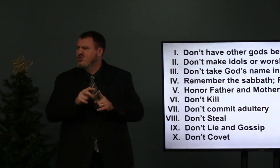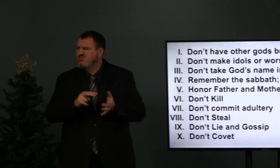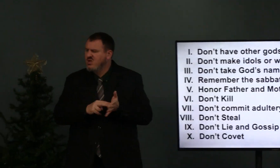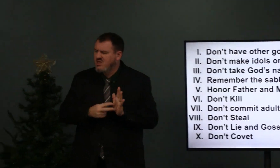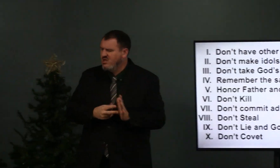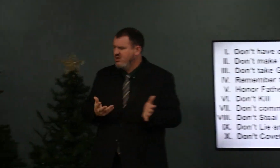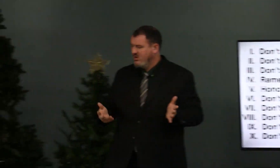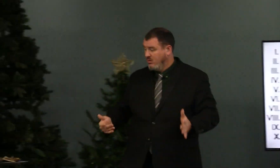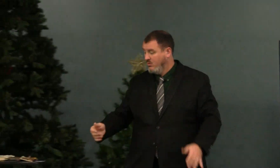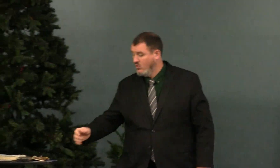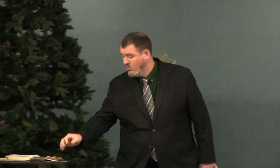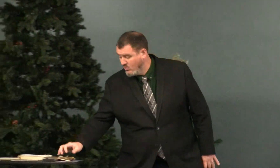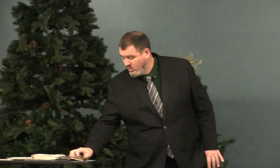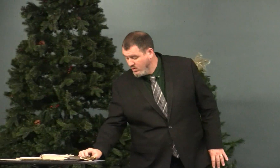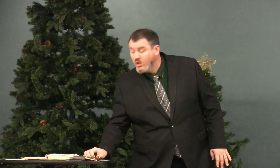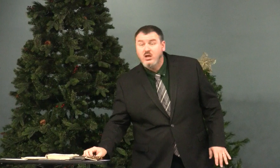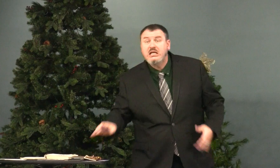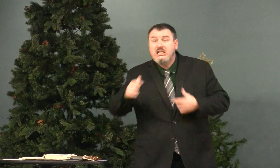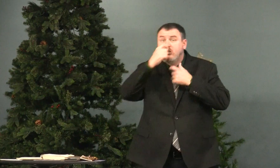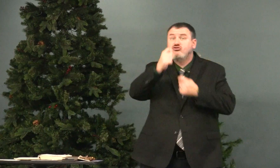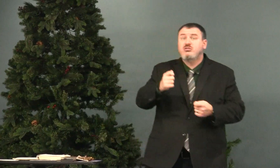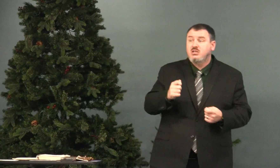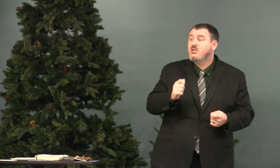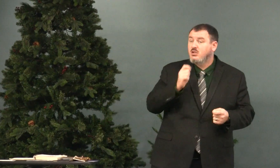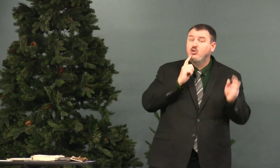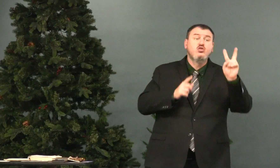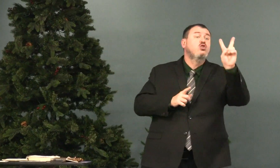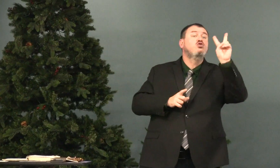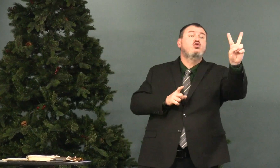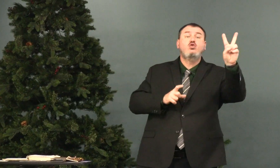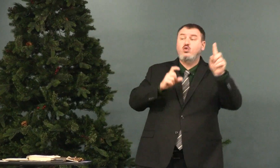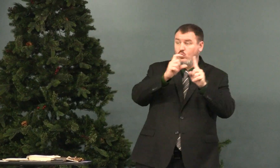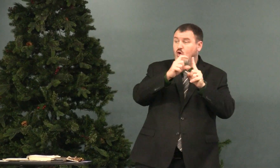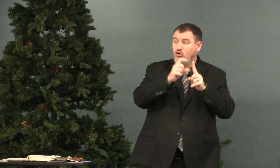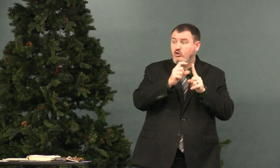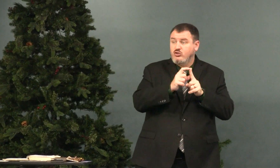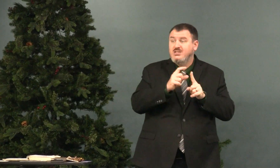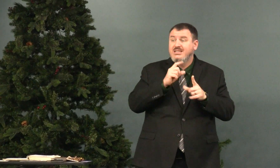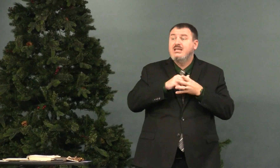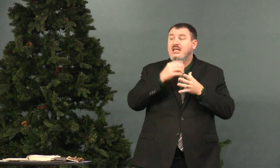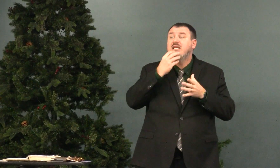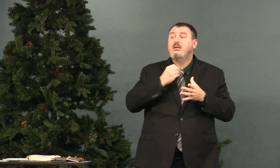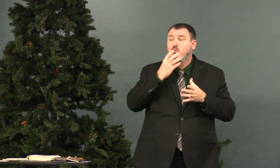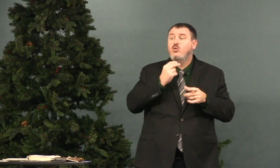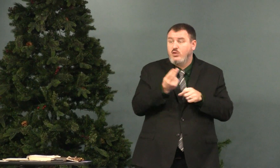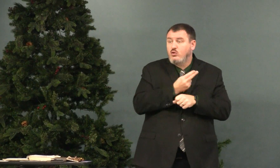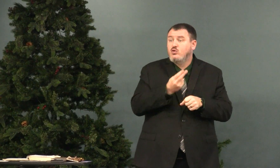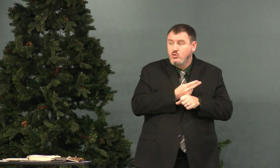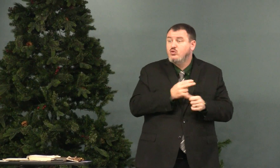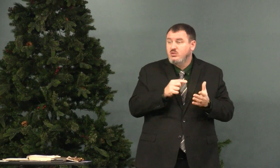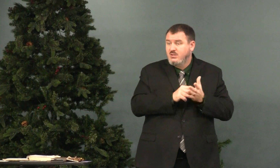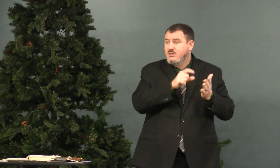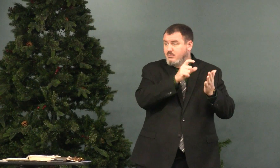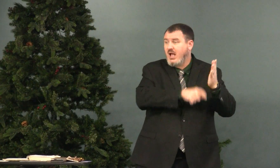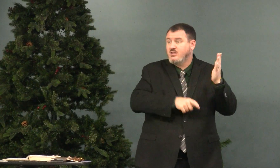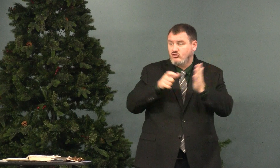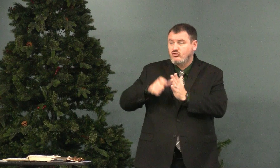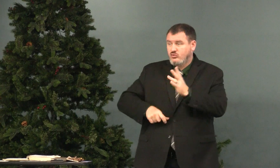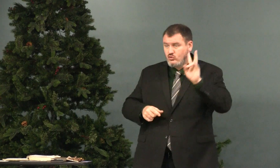what does the word actually mean? And it's interesting, there are two words in Hebrew that are used in this